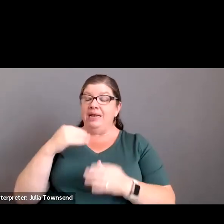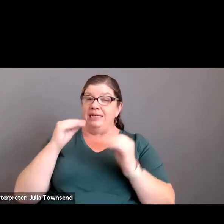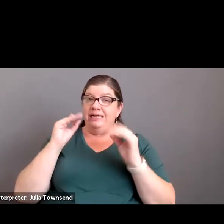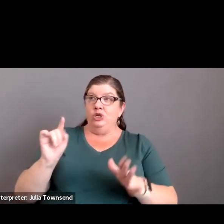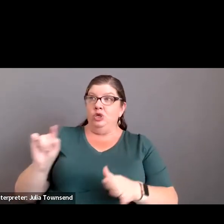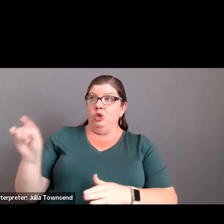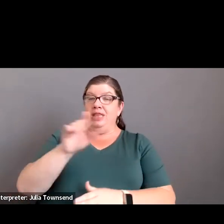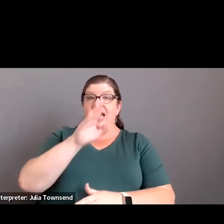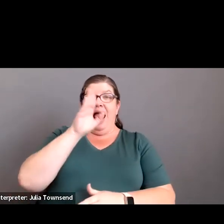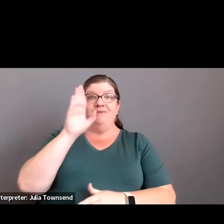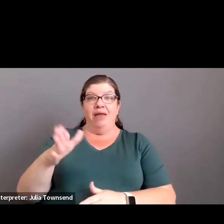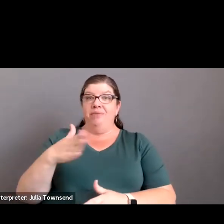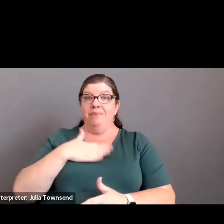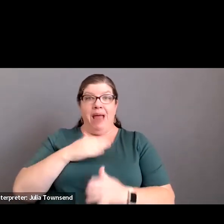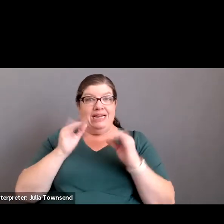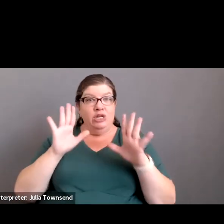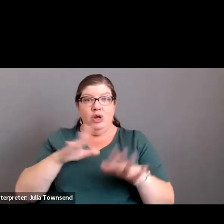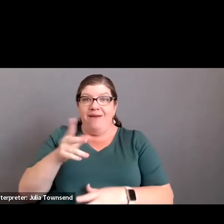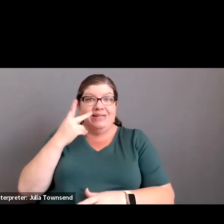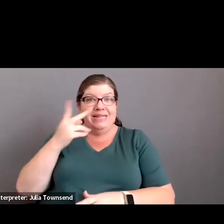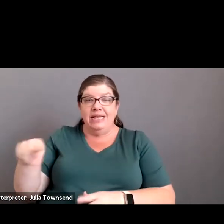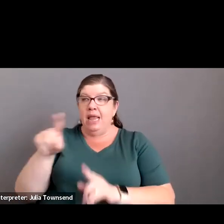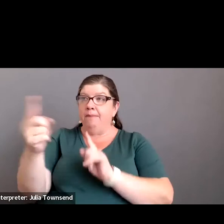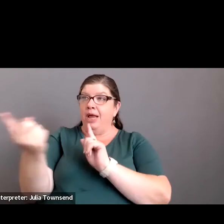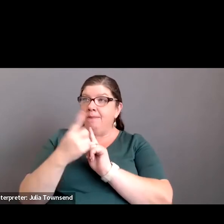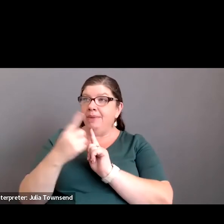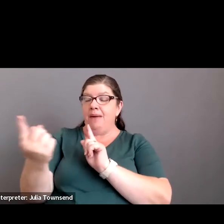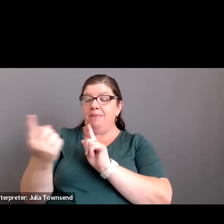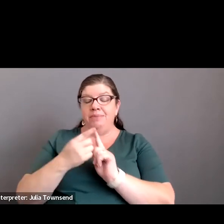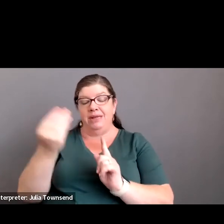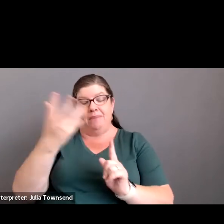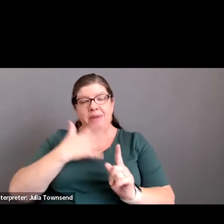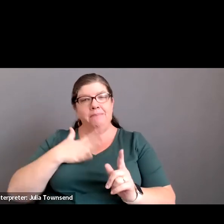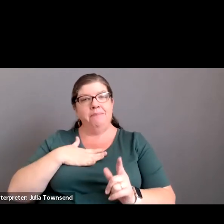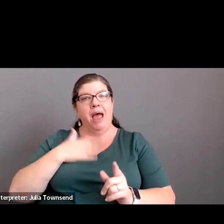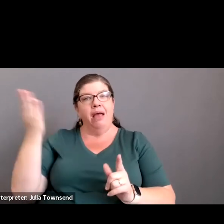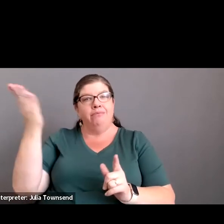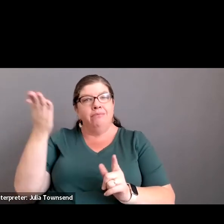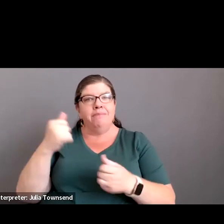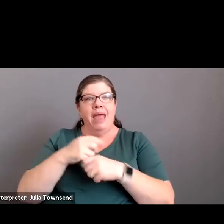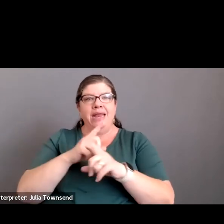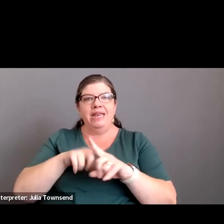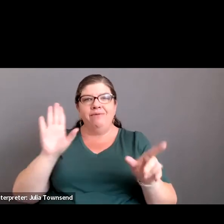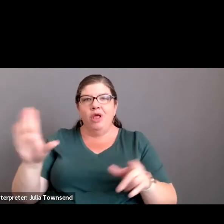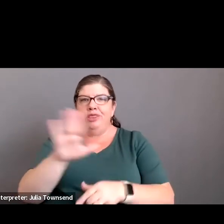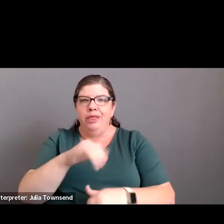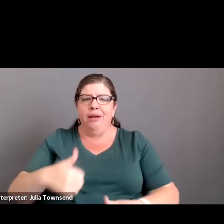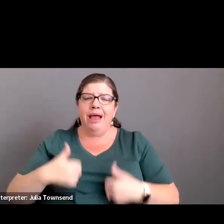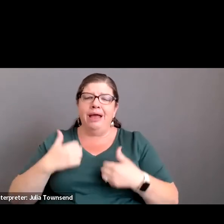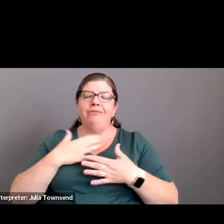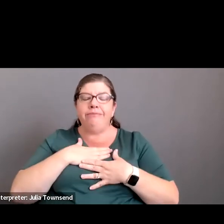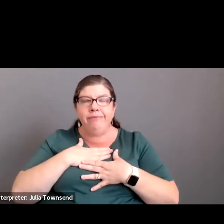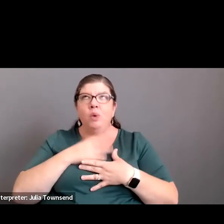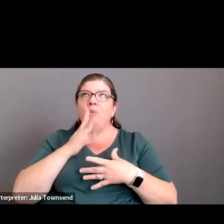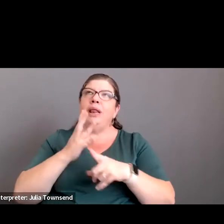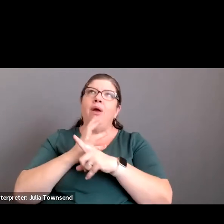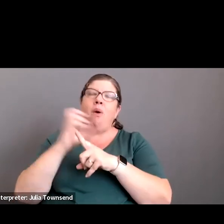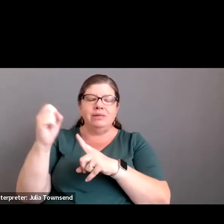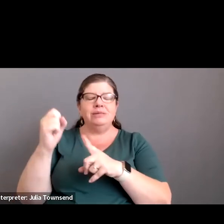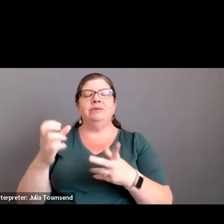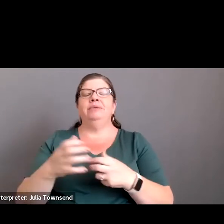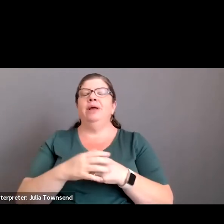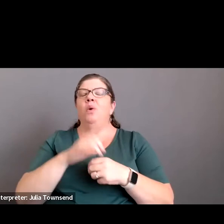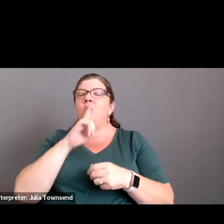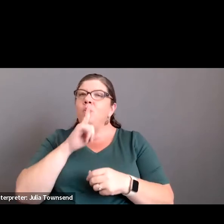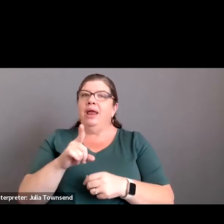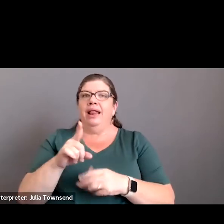I've never had, teachers who I've never seen, coming and telling me that, you know, my words made a difference in their life, which was awesome. And it